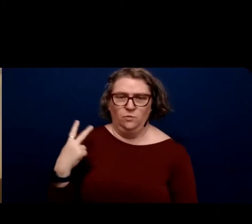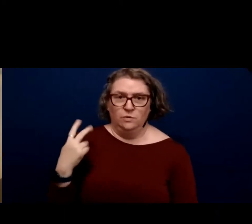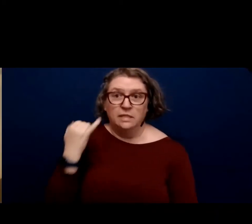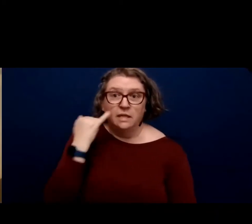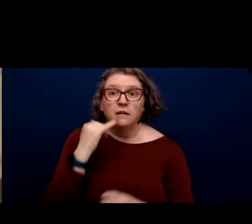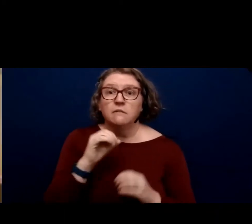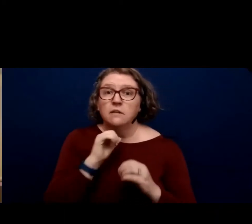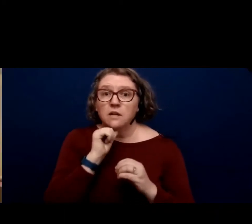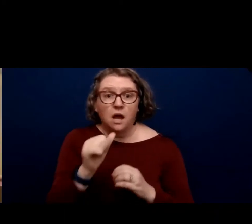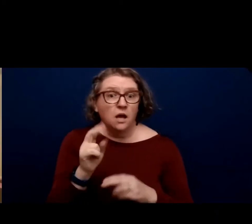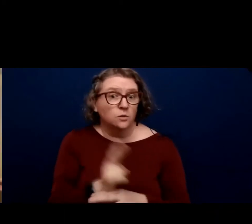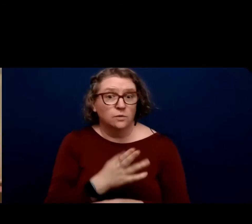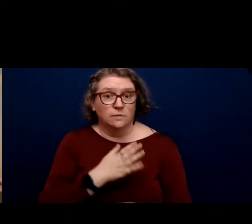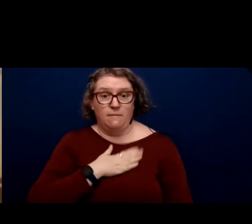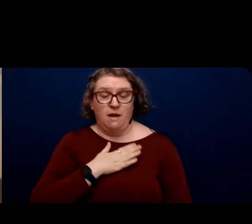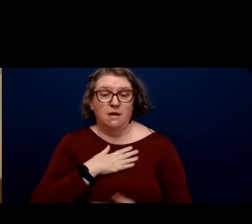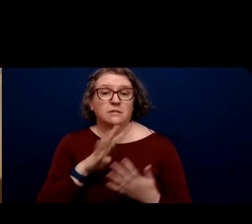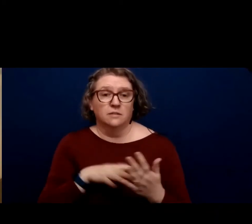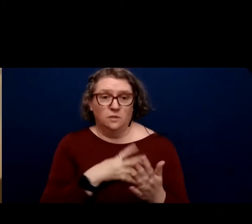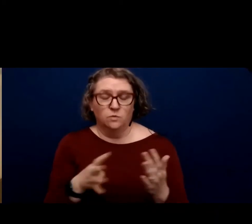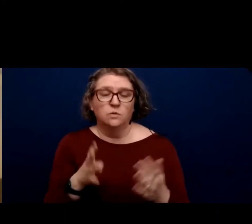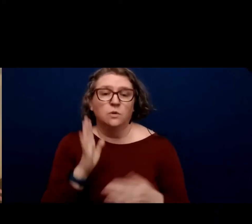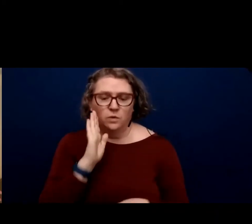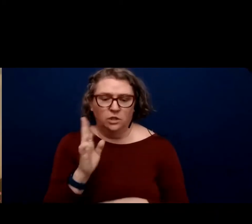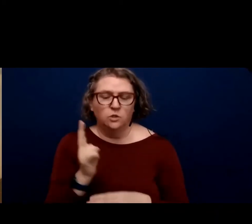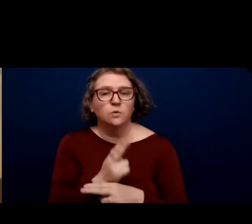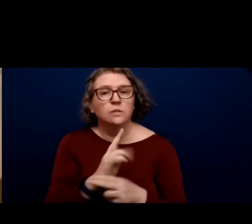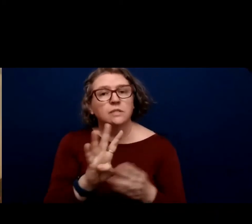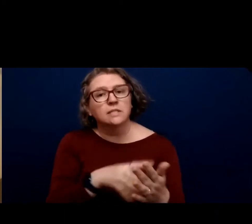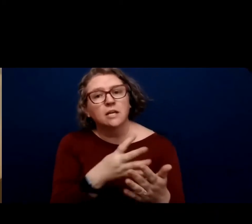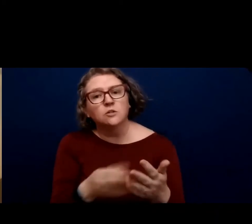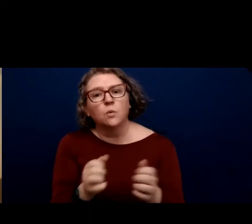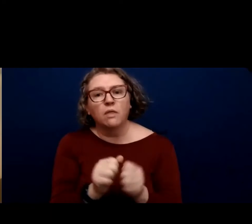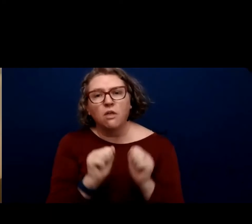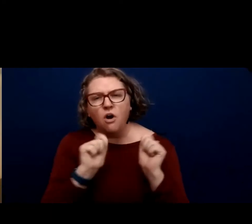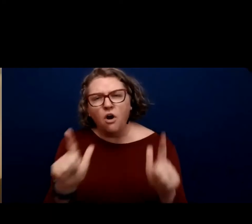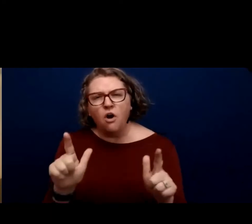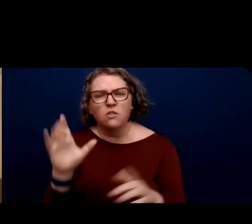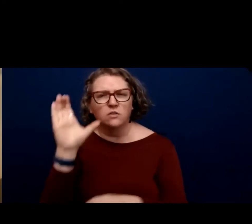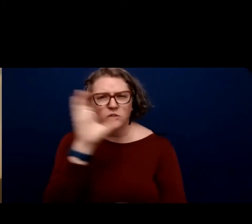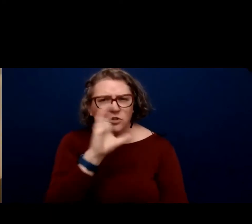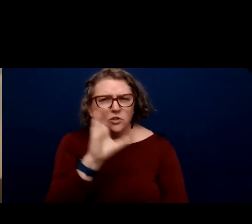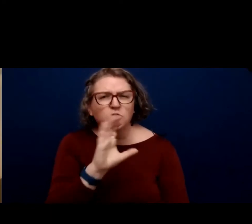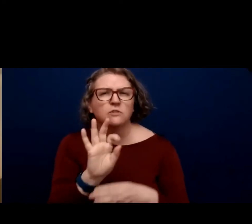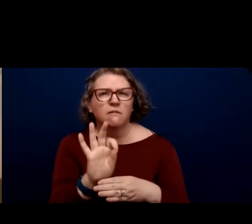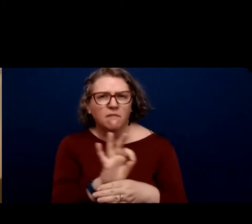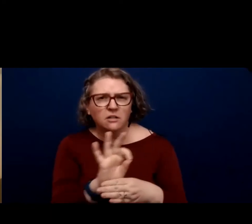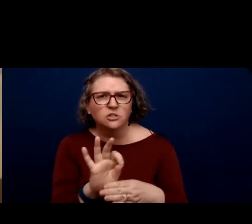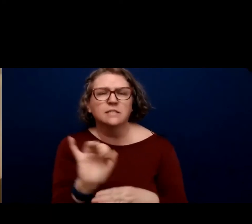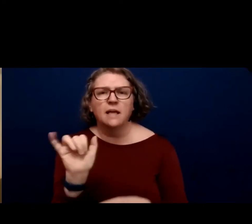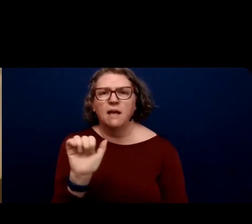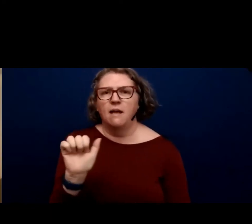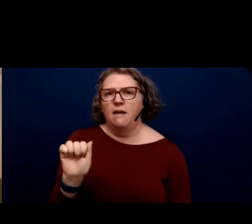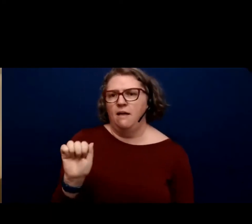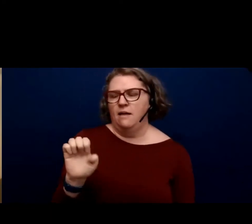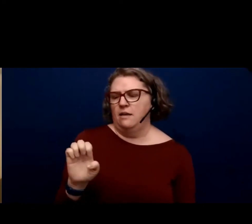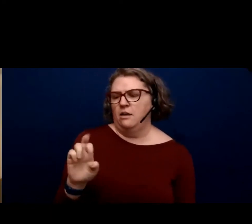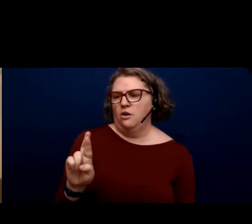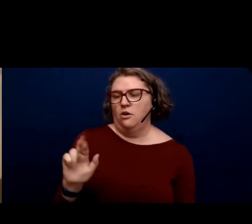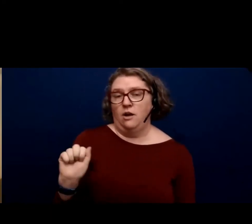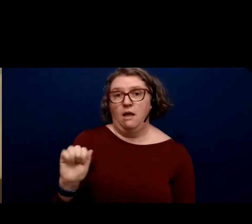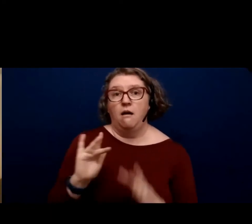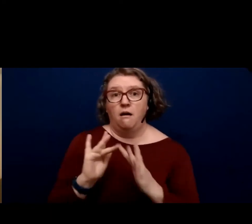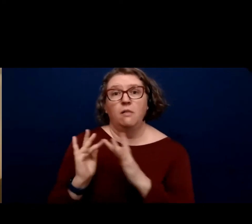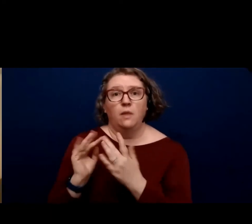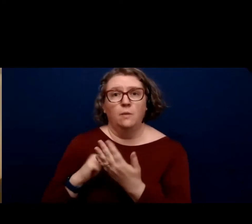schedule, you can just go through the schedule that has, we'll have all of the search functionalities as the AERA online program